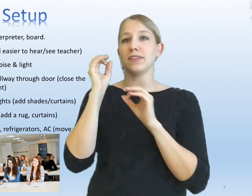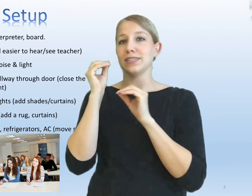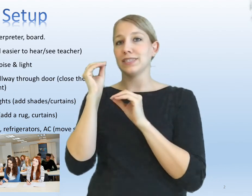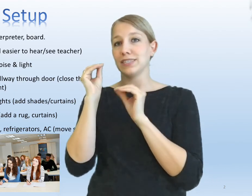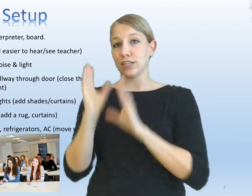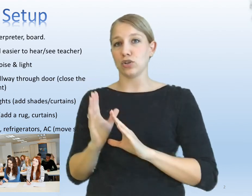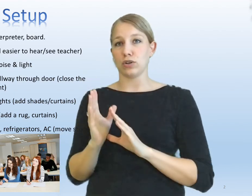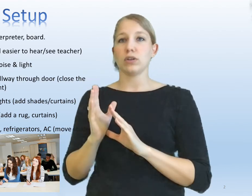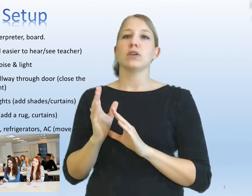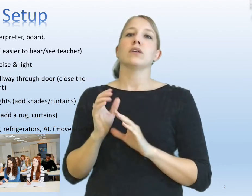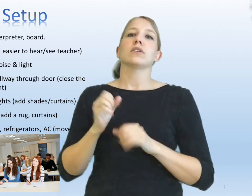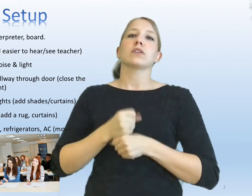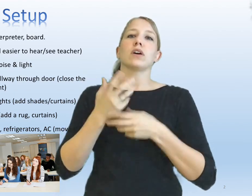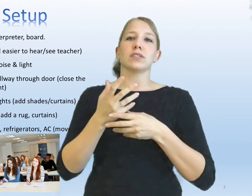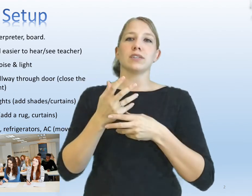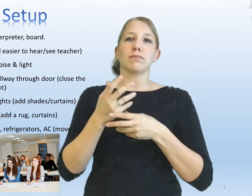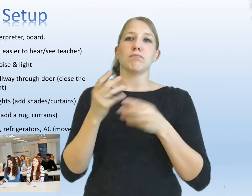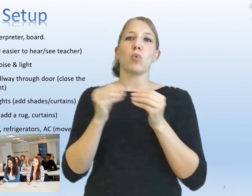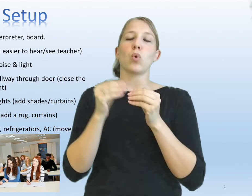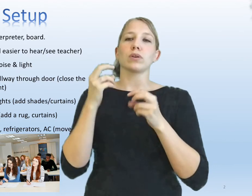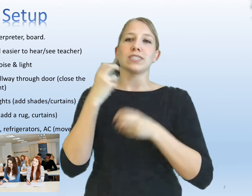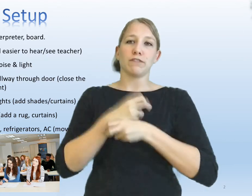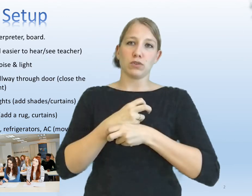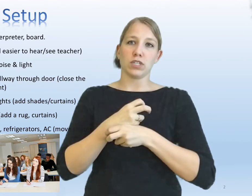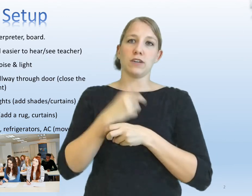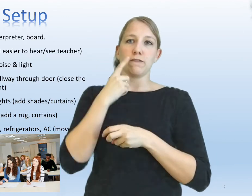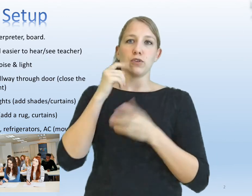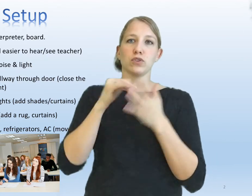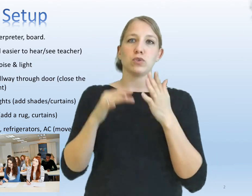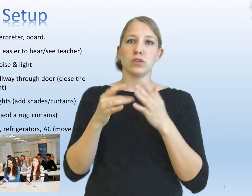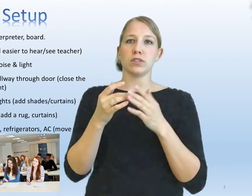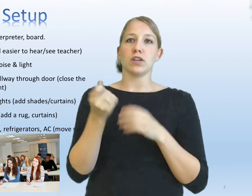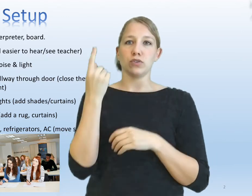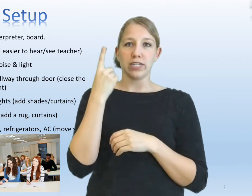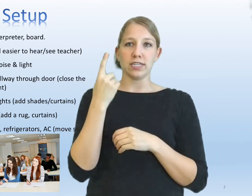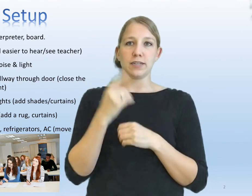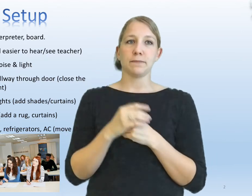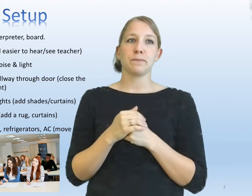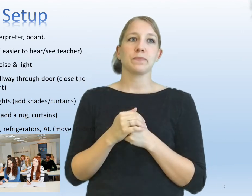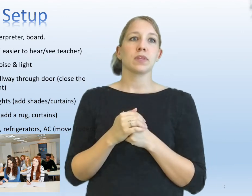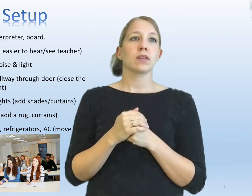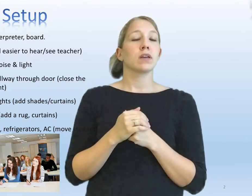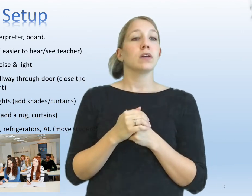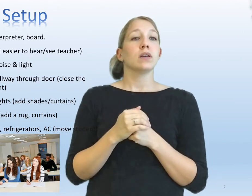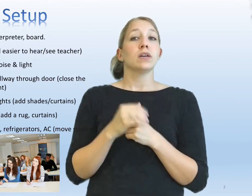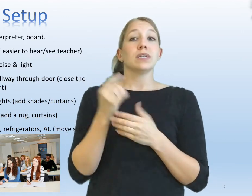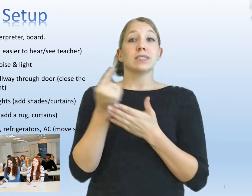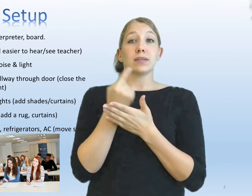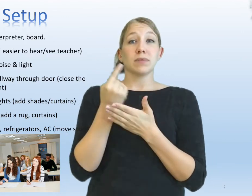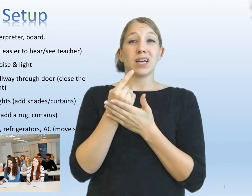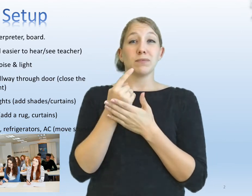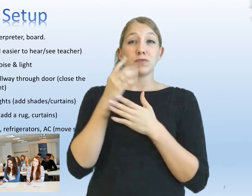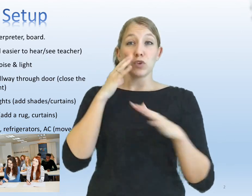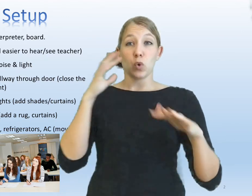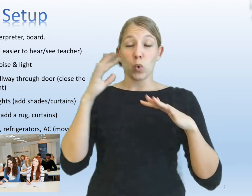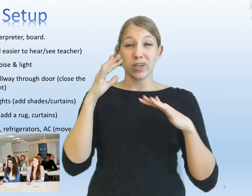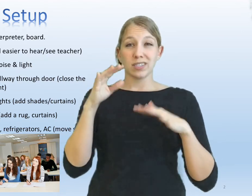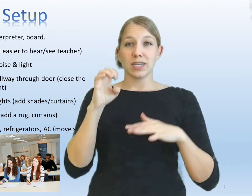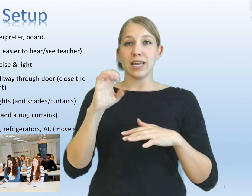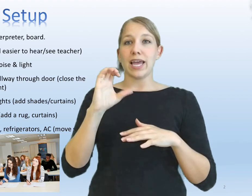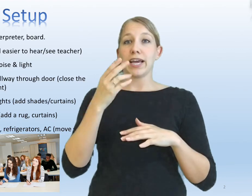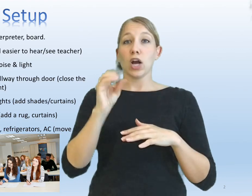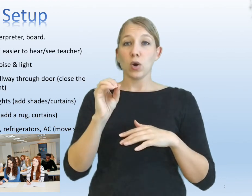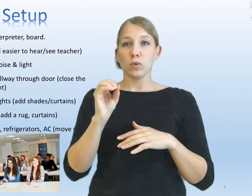interpreter and the teacher causing more difficulty for the student's understanding. Sometimes for